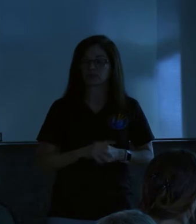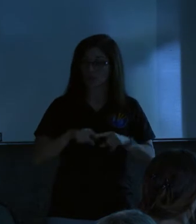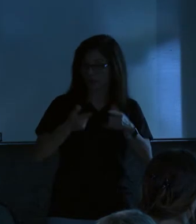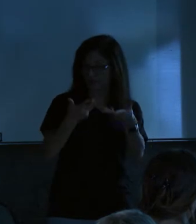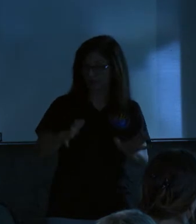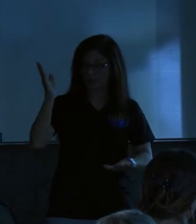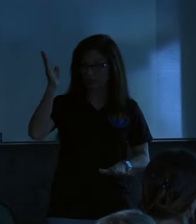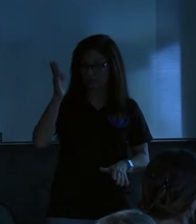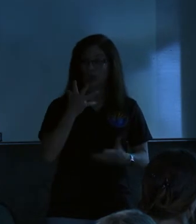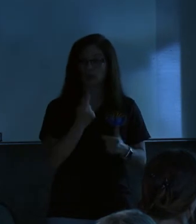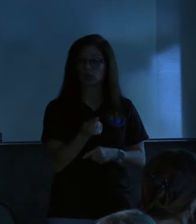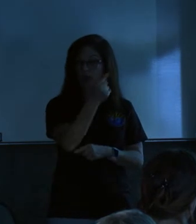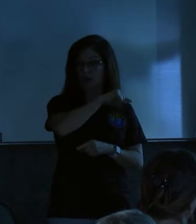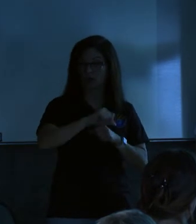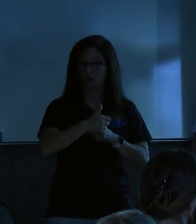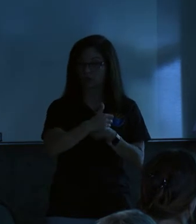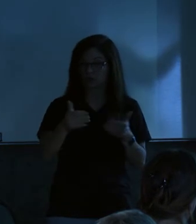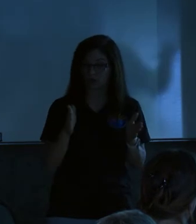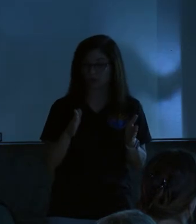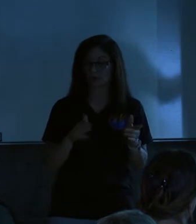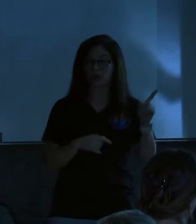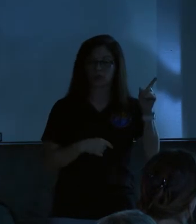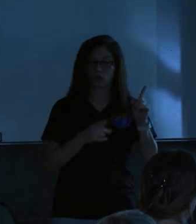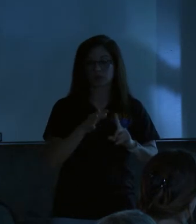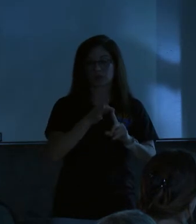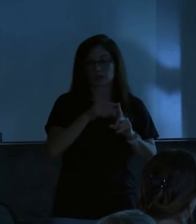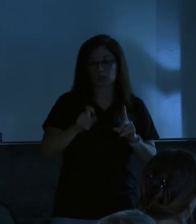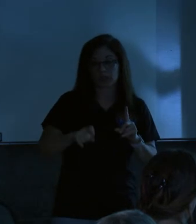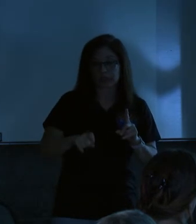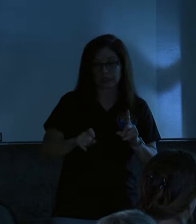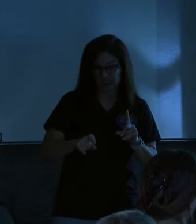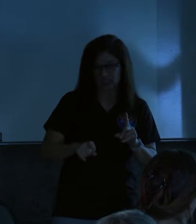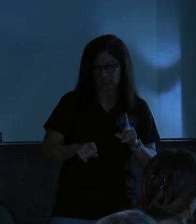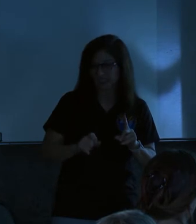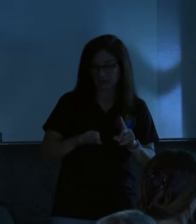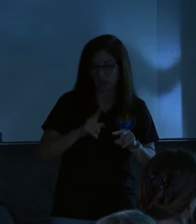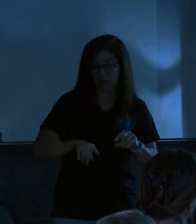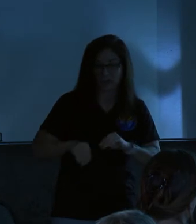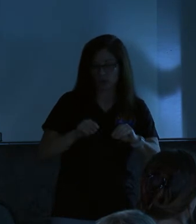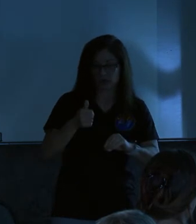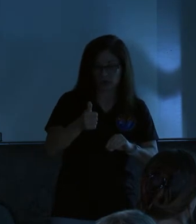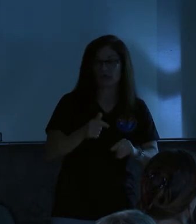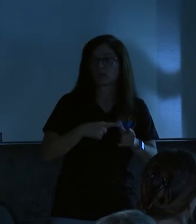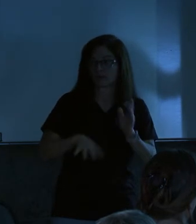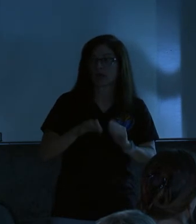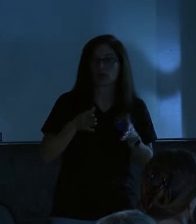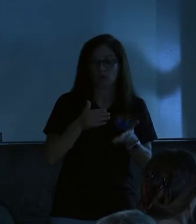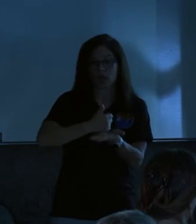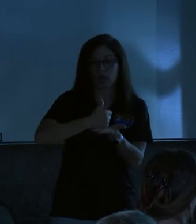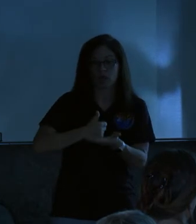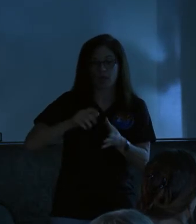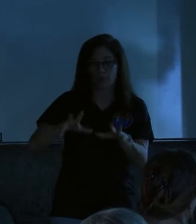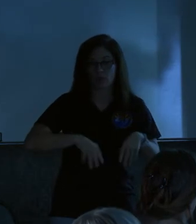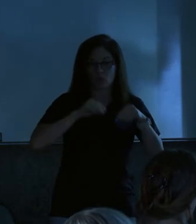done here, go out into this room and we're calling those special needs and we will work to find a way to help move that